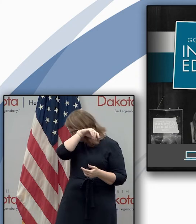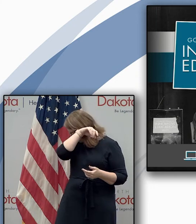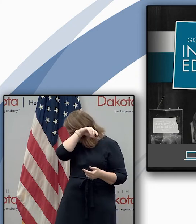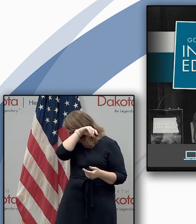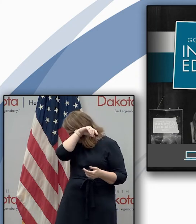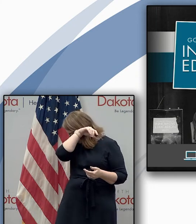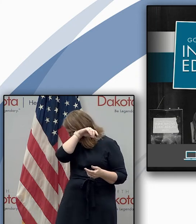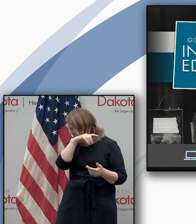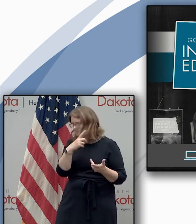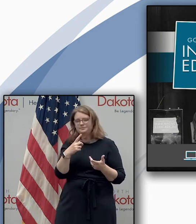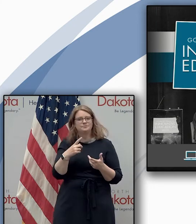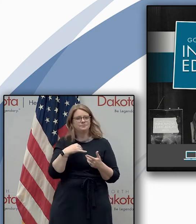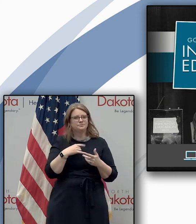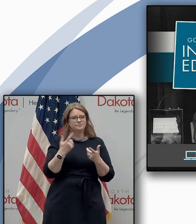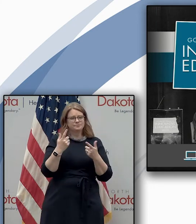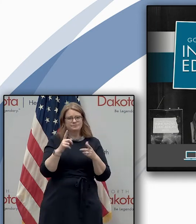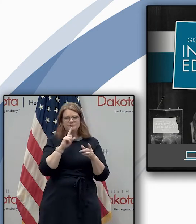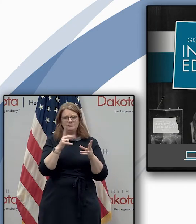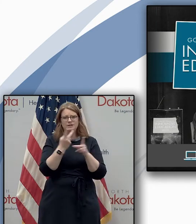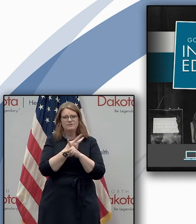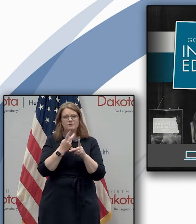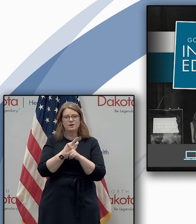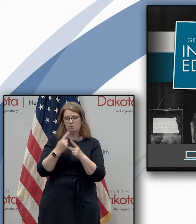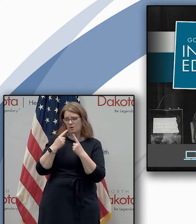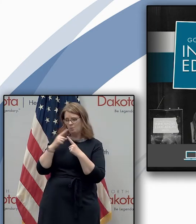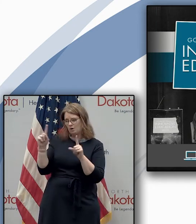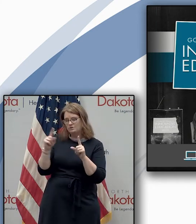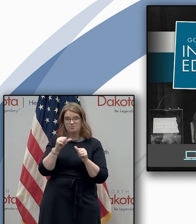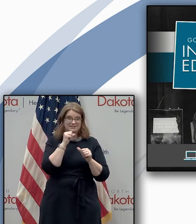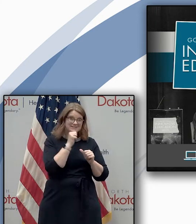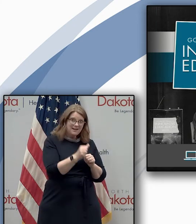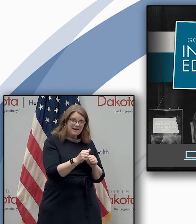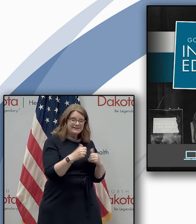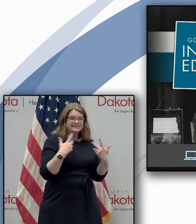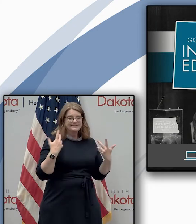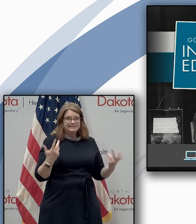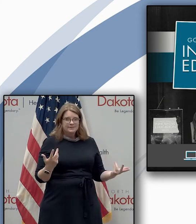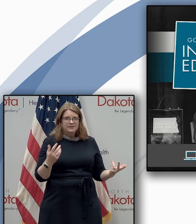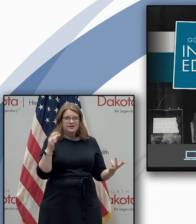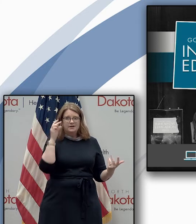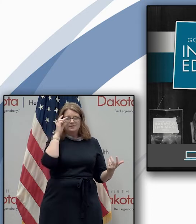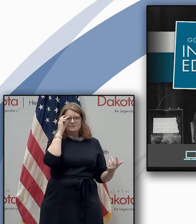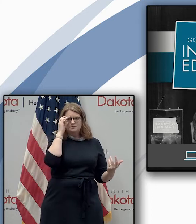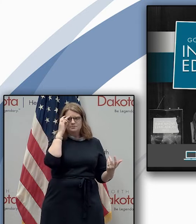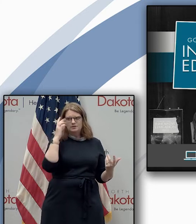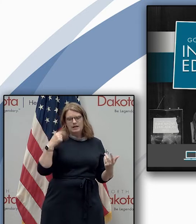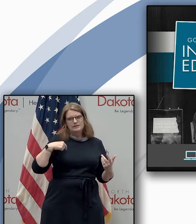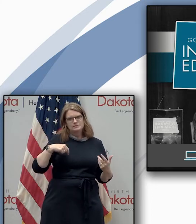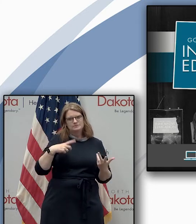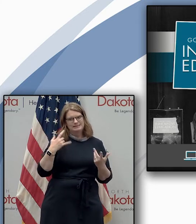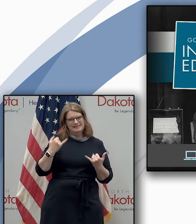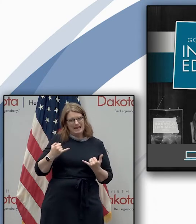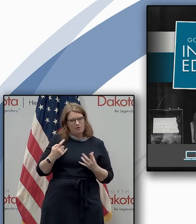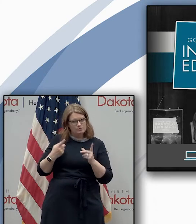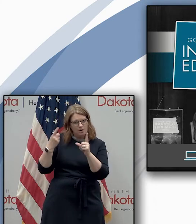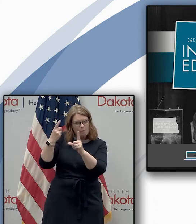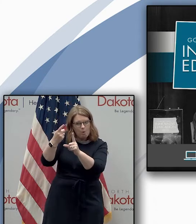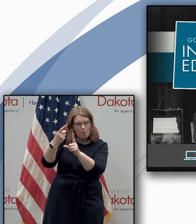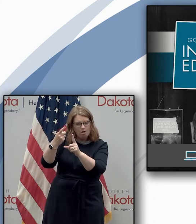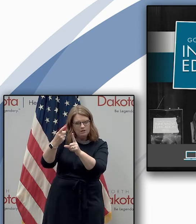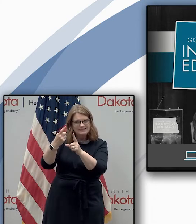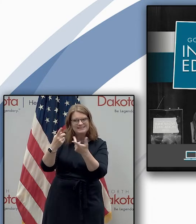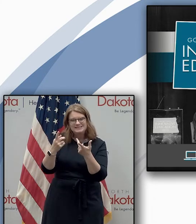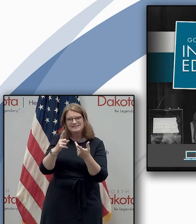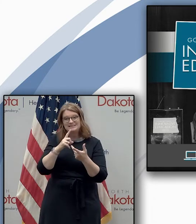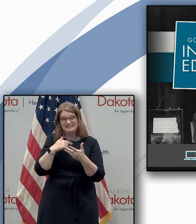spring about what works and what doesn't work uh when we're doing distance learning uh and again as we strive to get everybody back